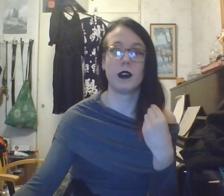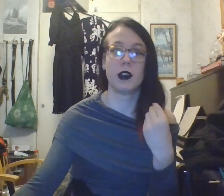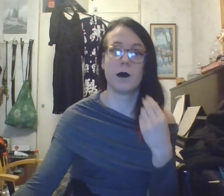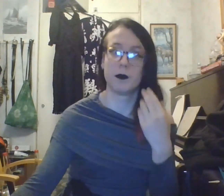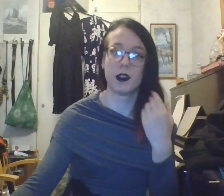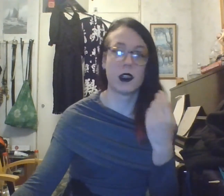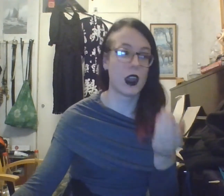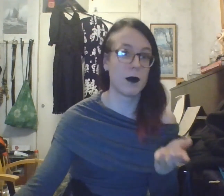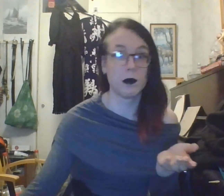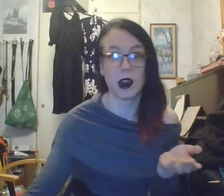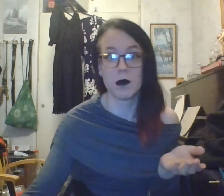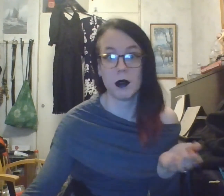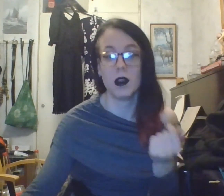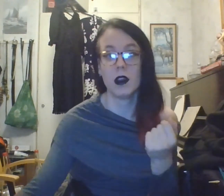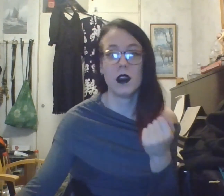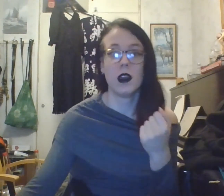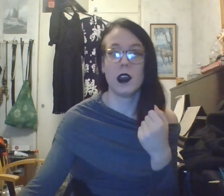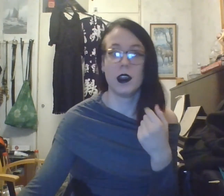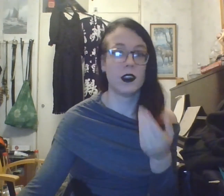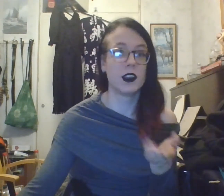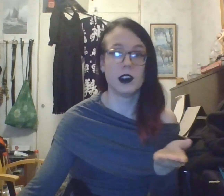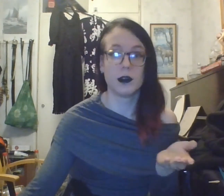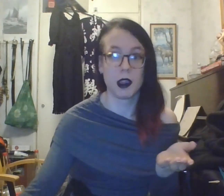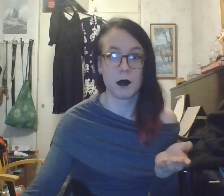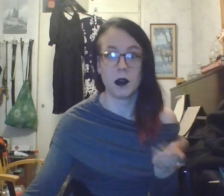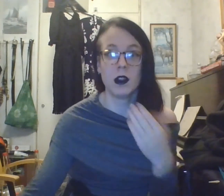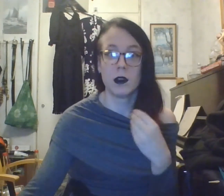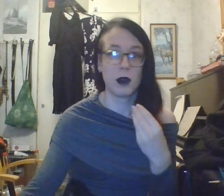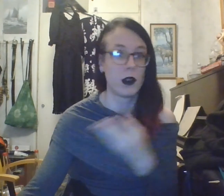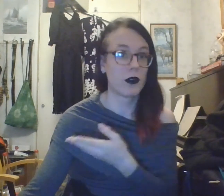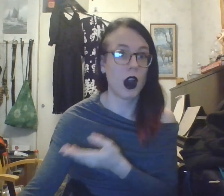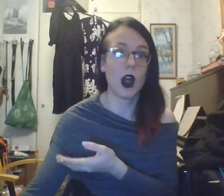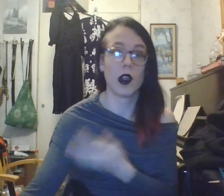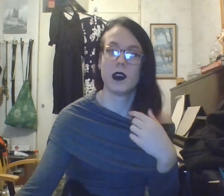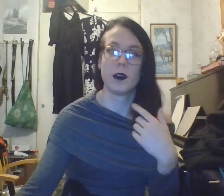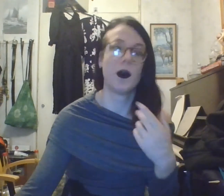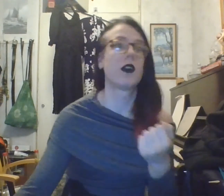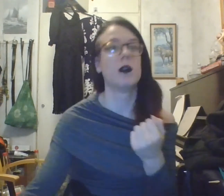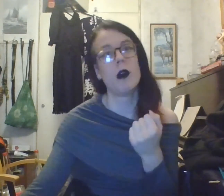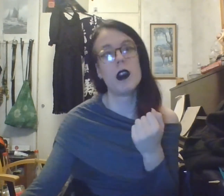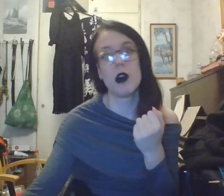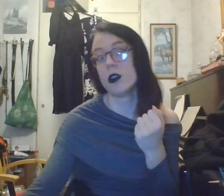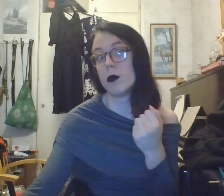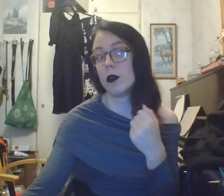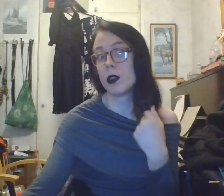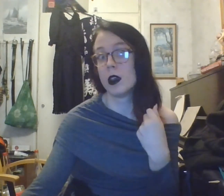disabled people, indigenous people, people of colour, depending on where you are in the world. In